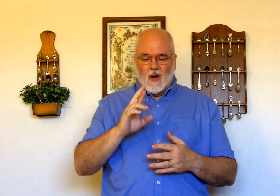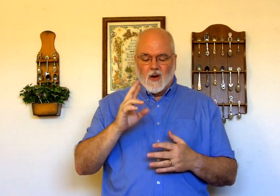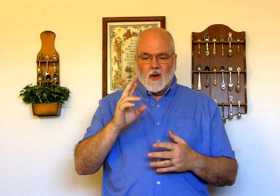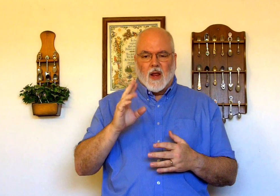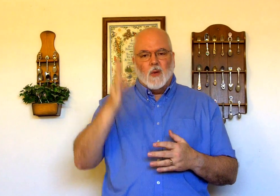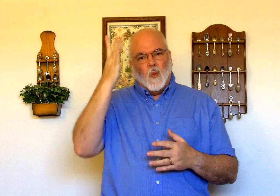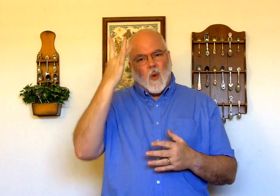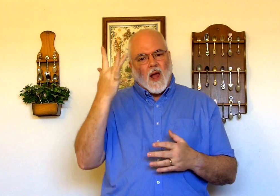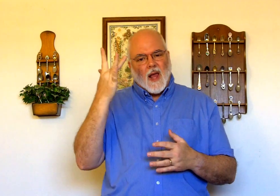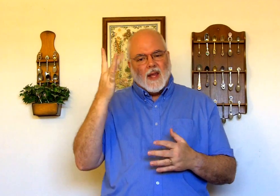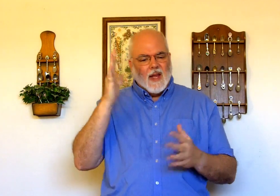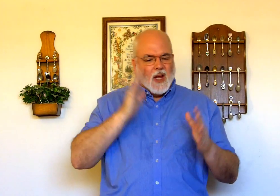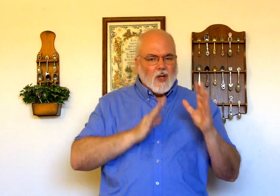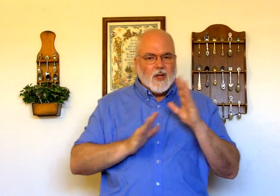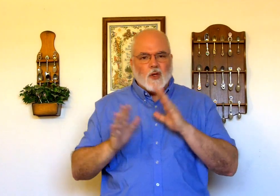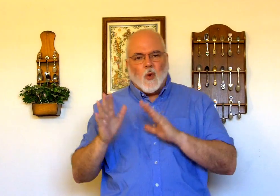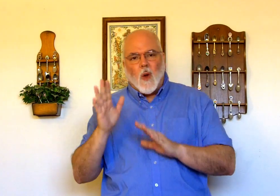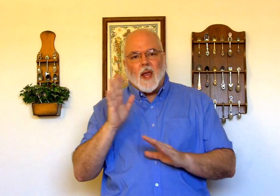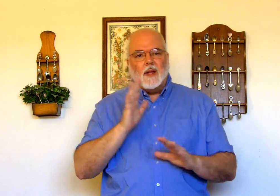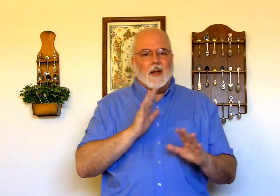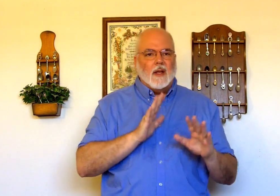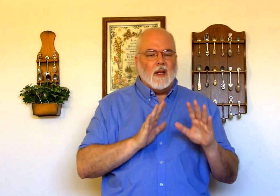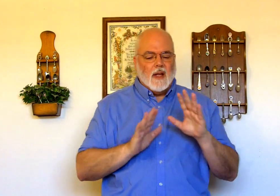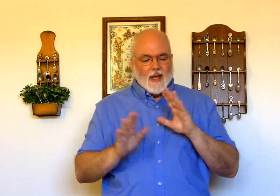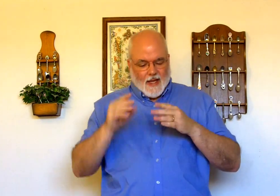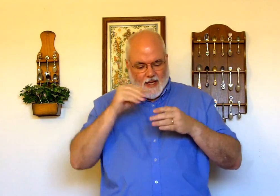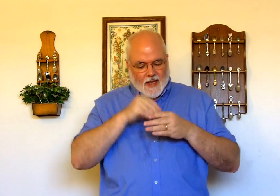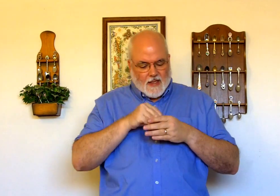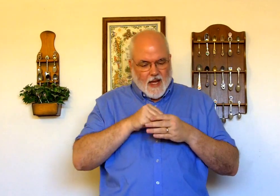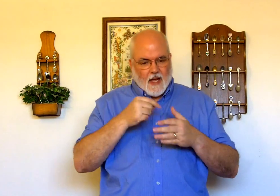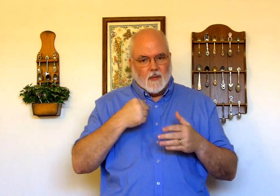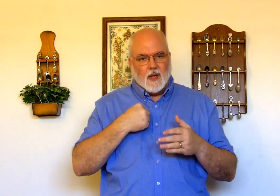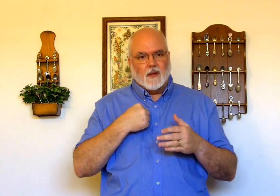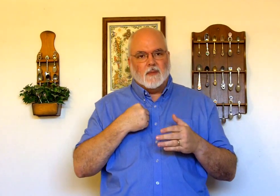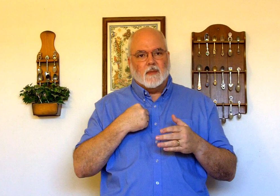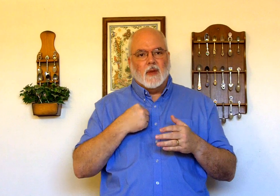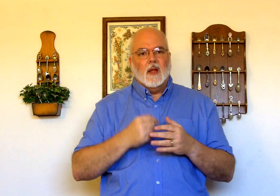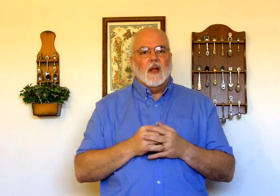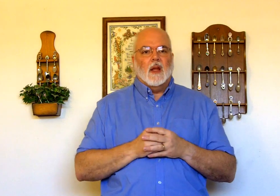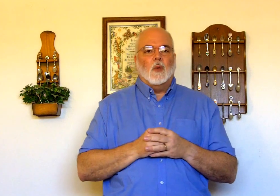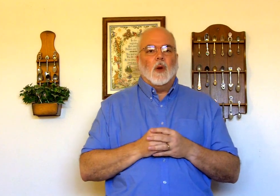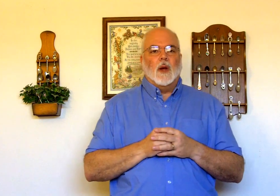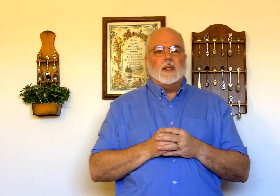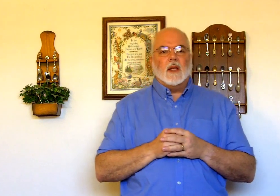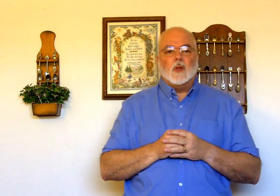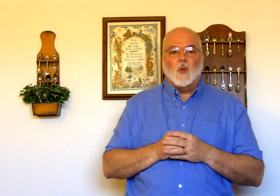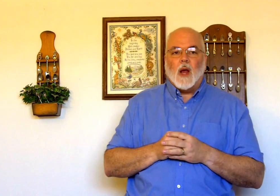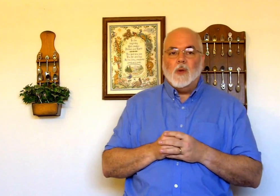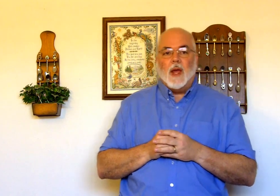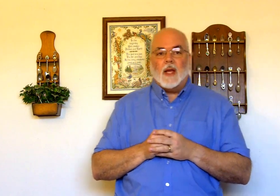and why disquieted inside me? And what it really says is why are you cast